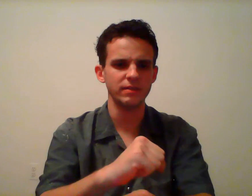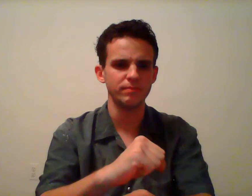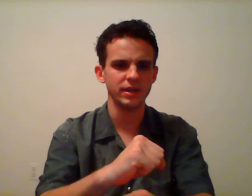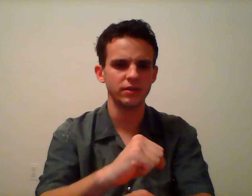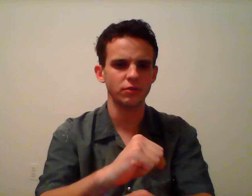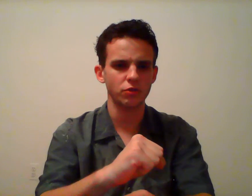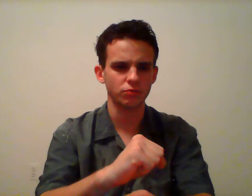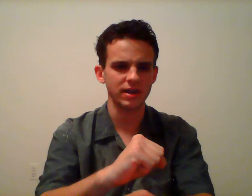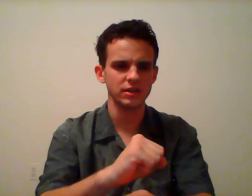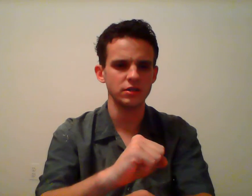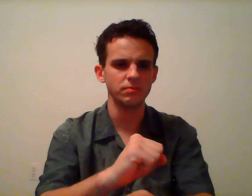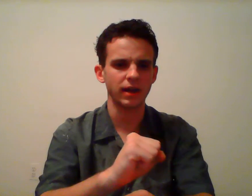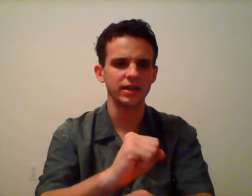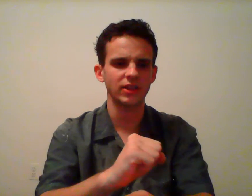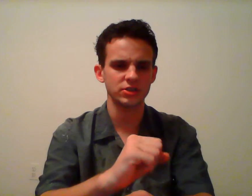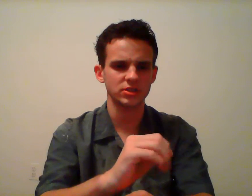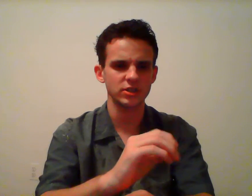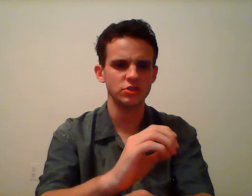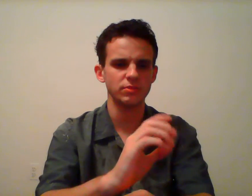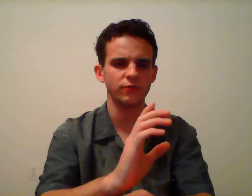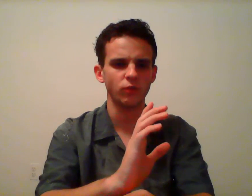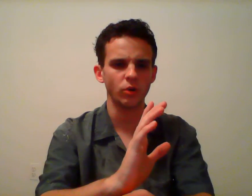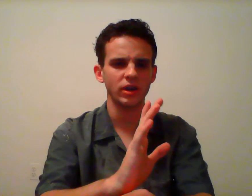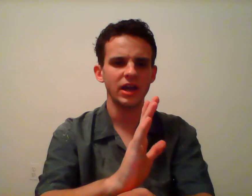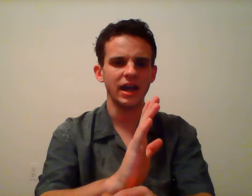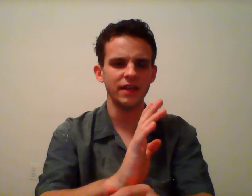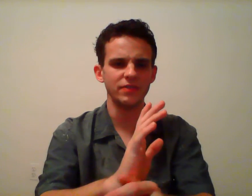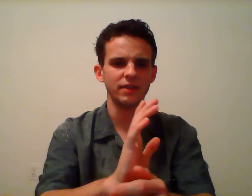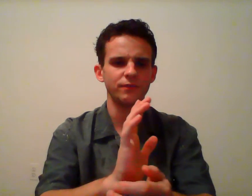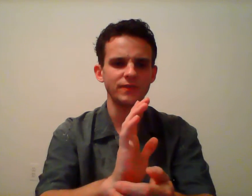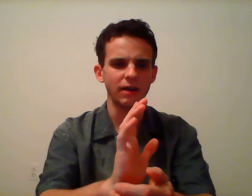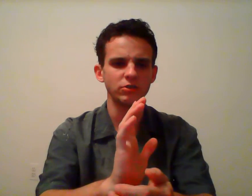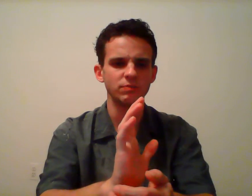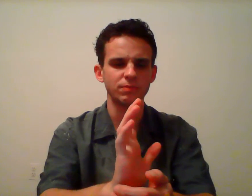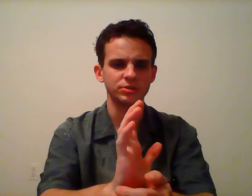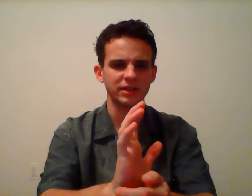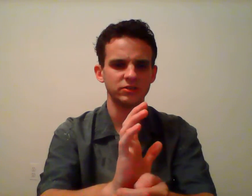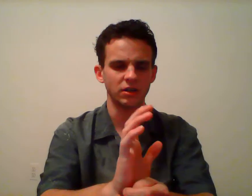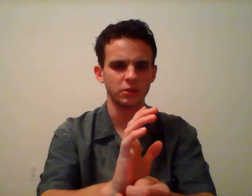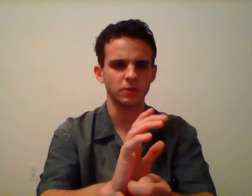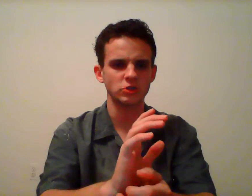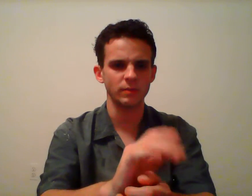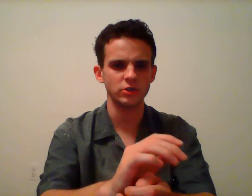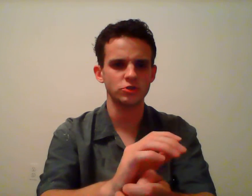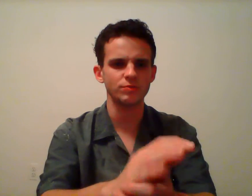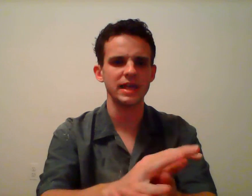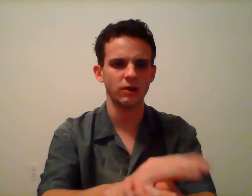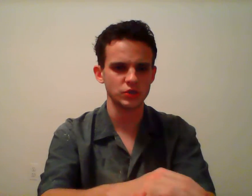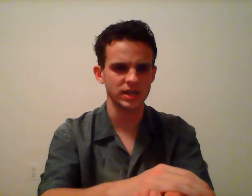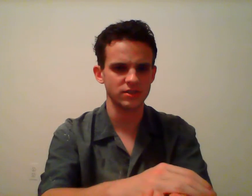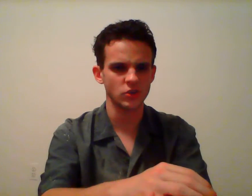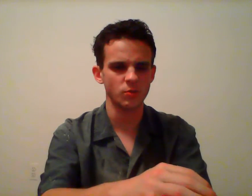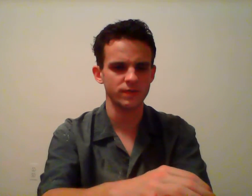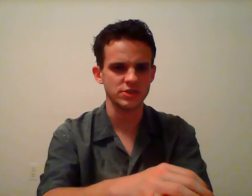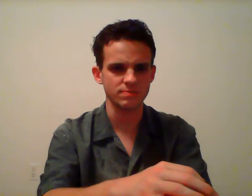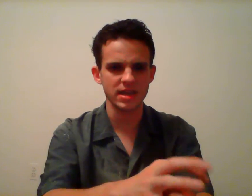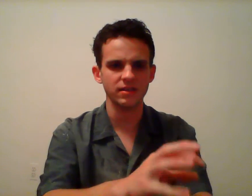been threatened by legislation before and then found to be protected under the First Amendment should be outside the scope of this debate.